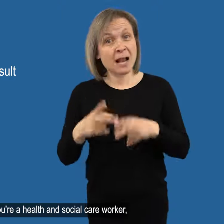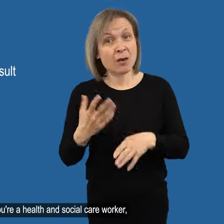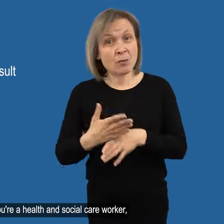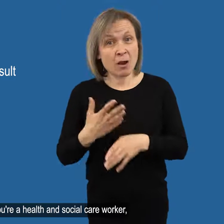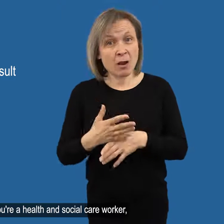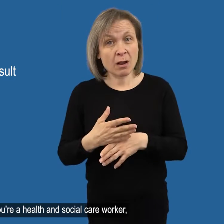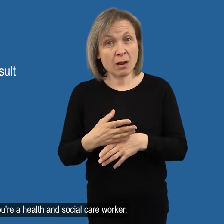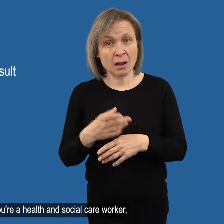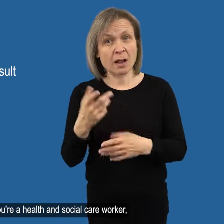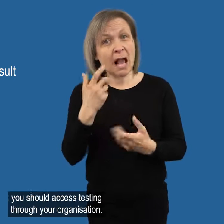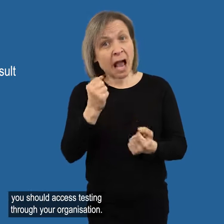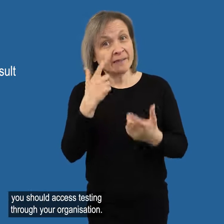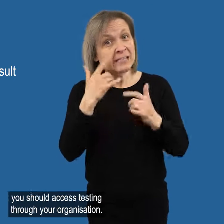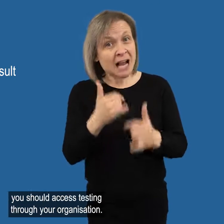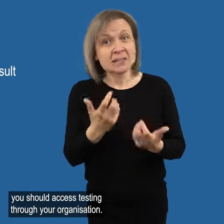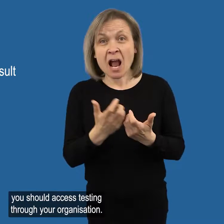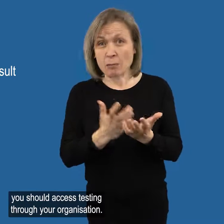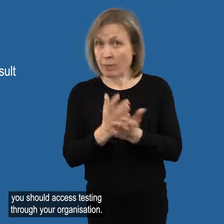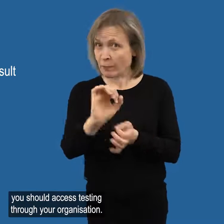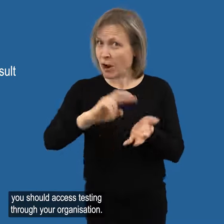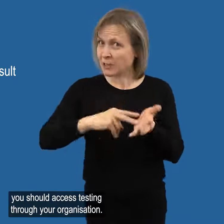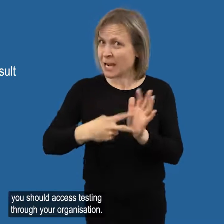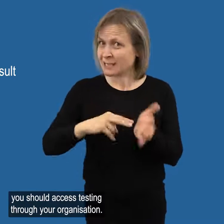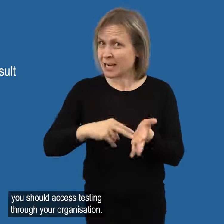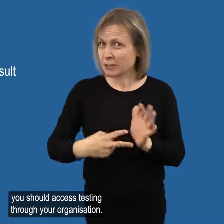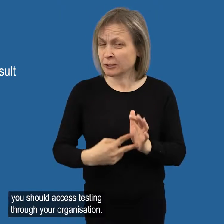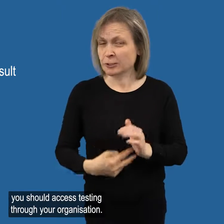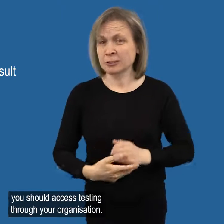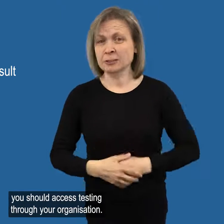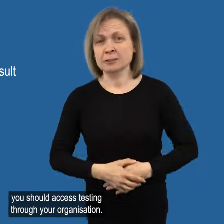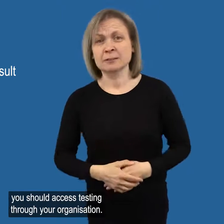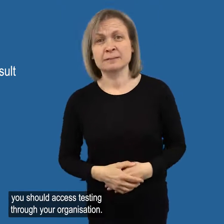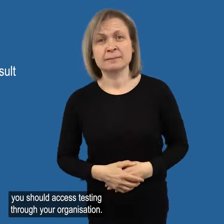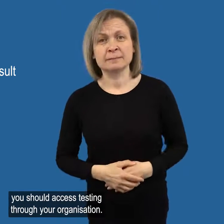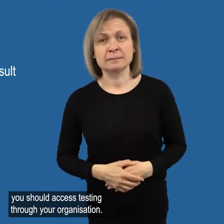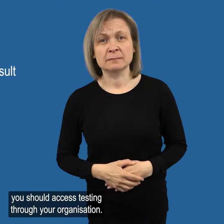If you're a health and social care worker You should access testing through your organisation